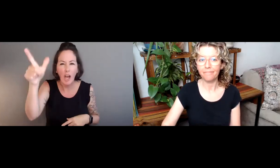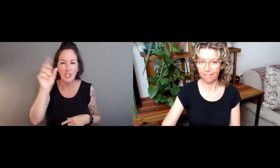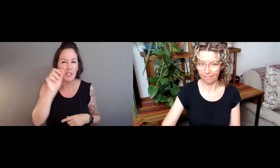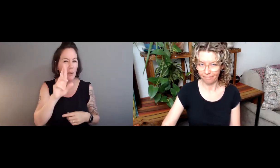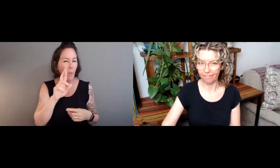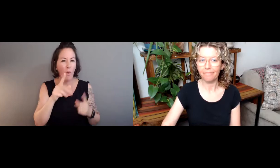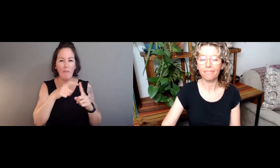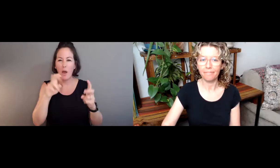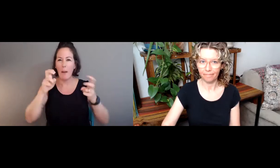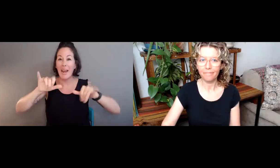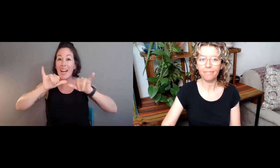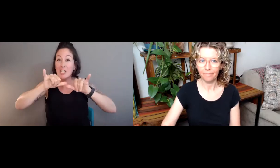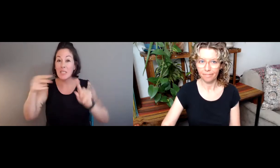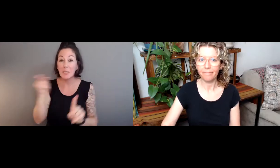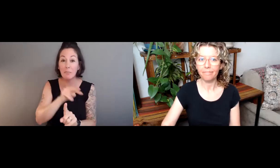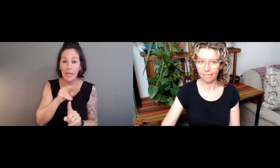an issue.